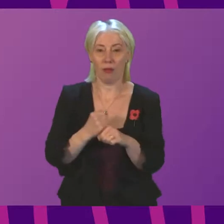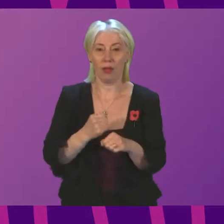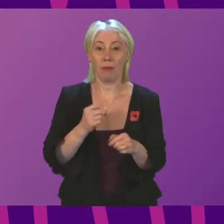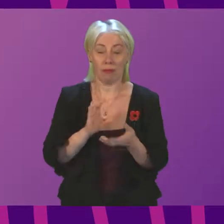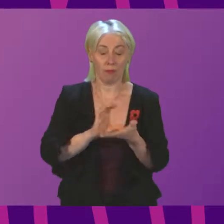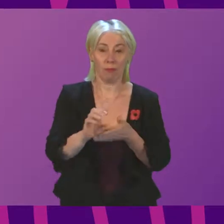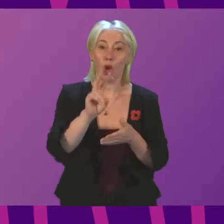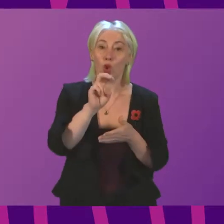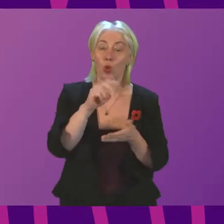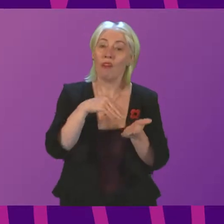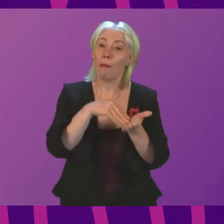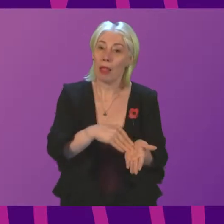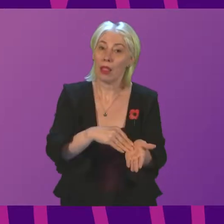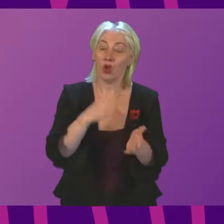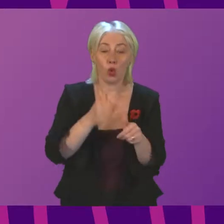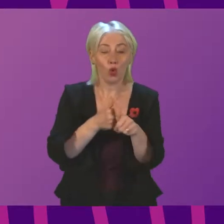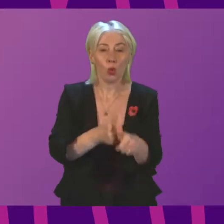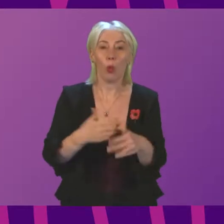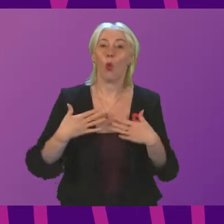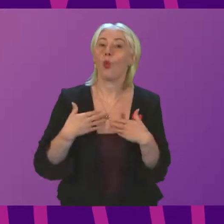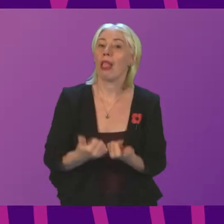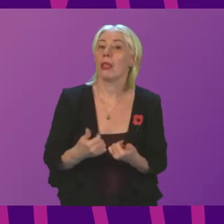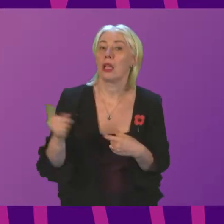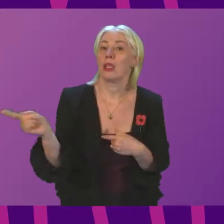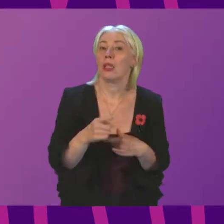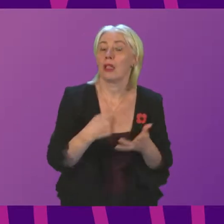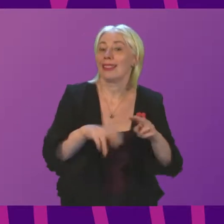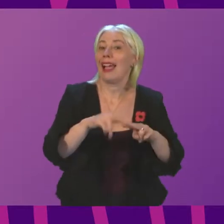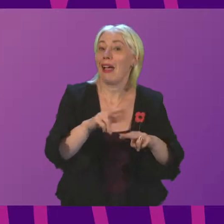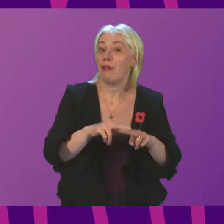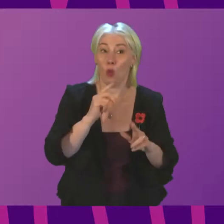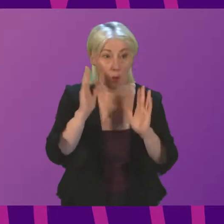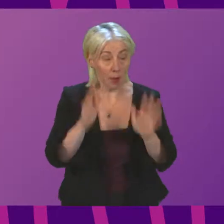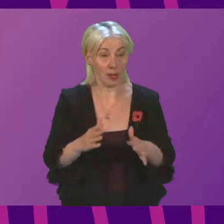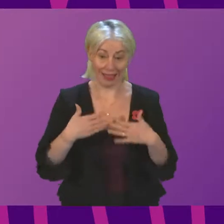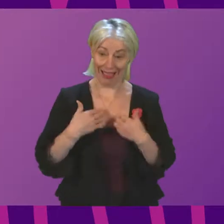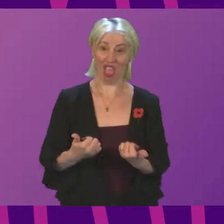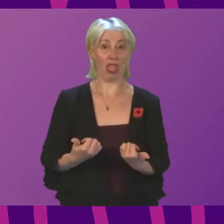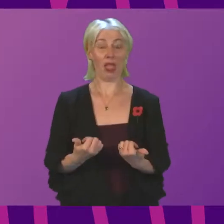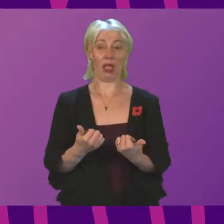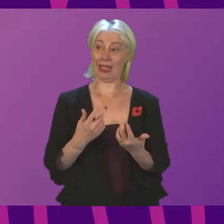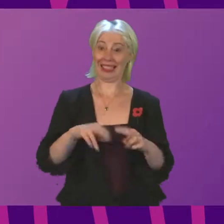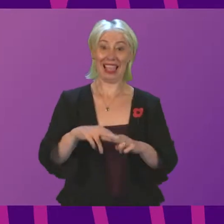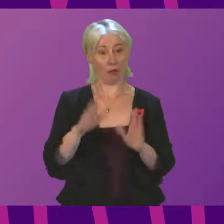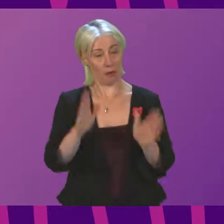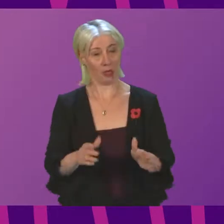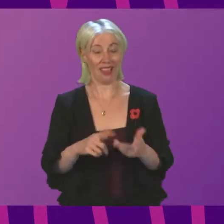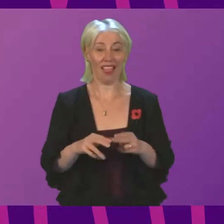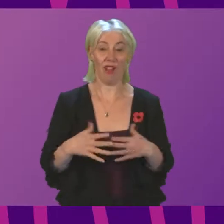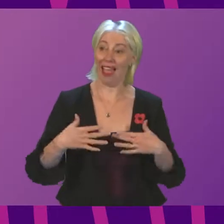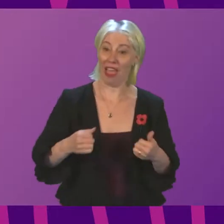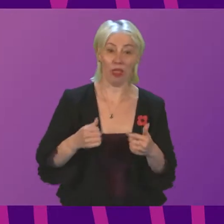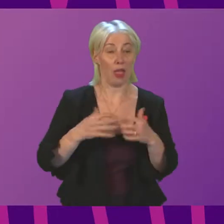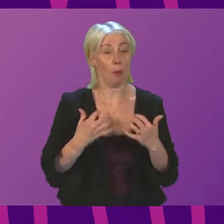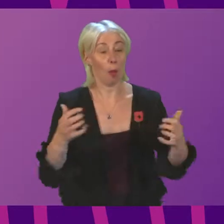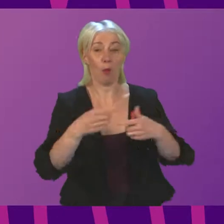million in supporting the wellbeing of members of staff, because we have to have a healthy staff if we want to have a healthy population.